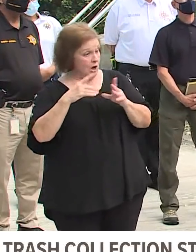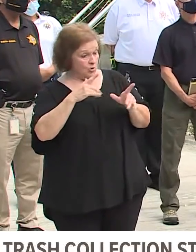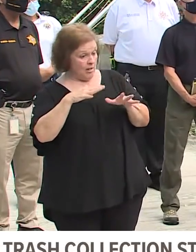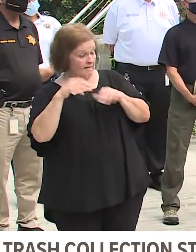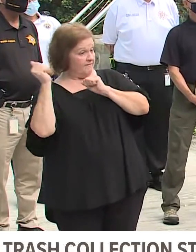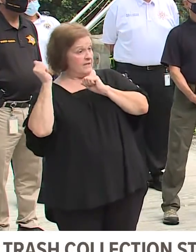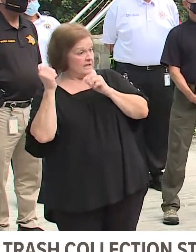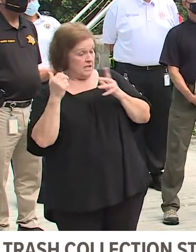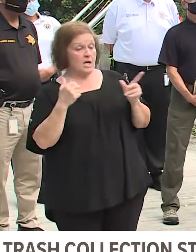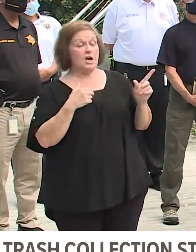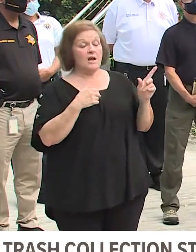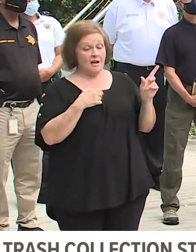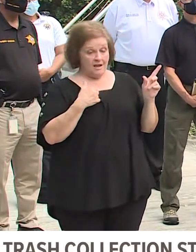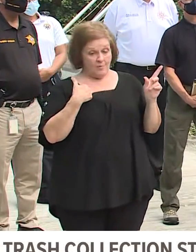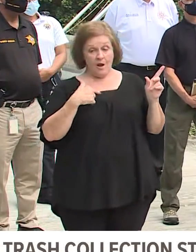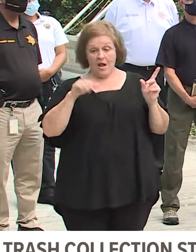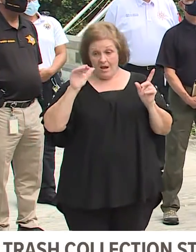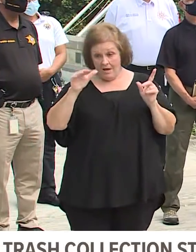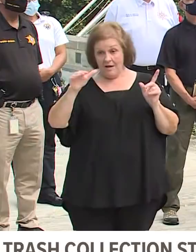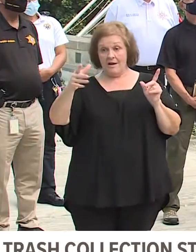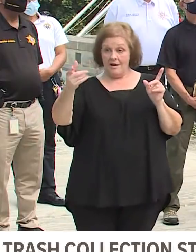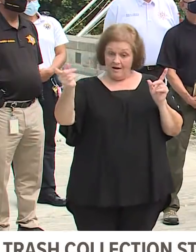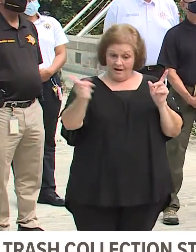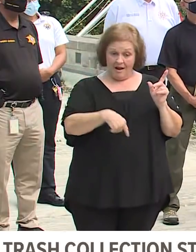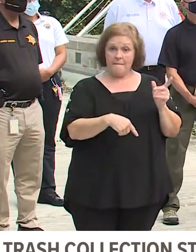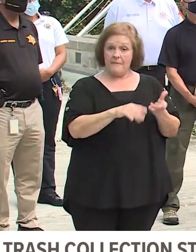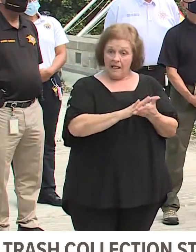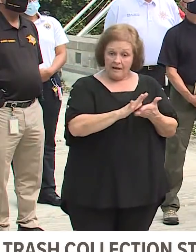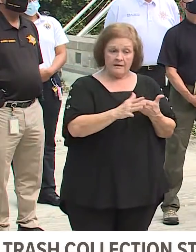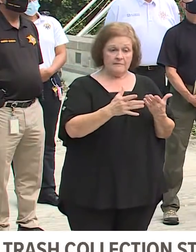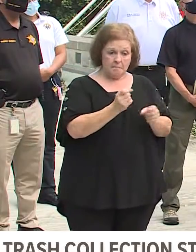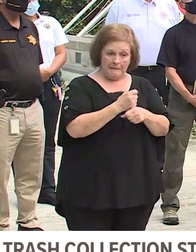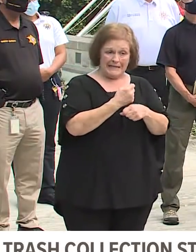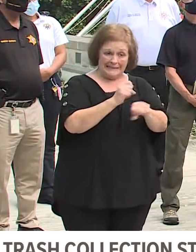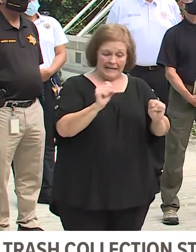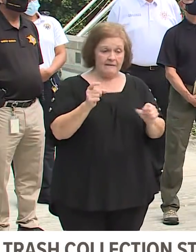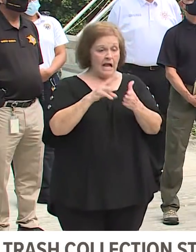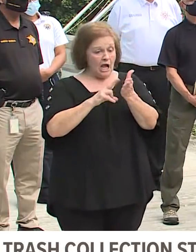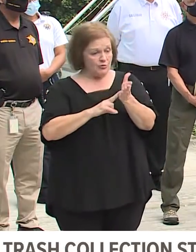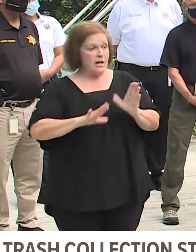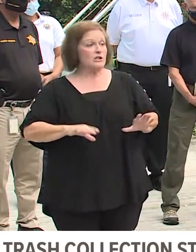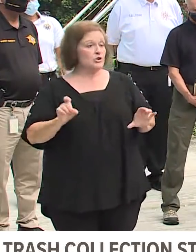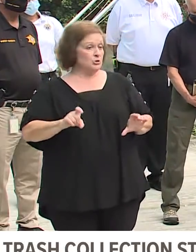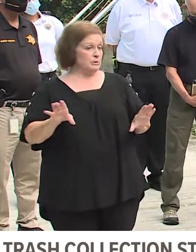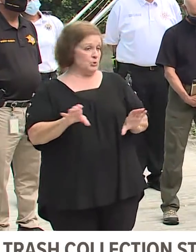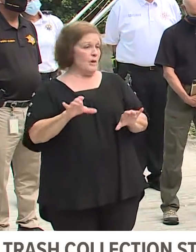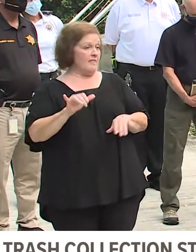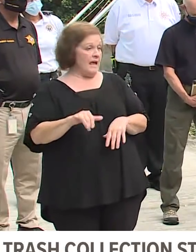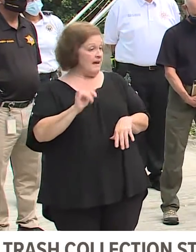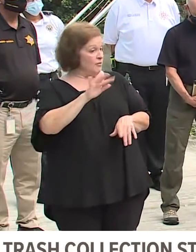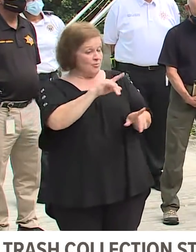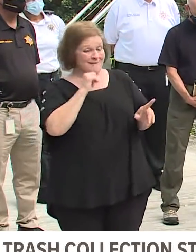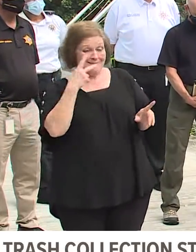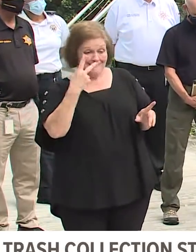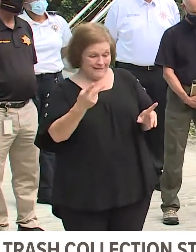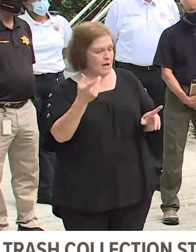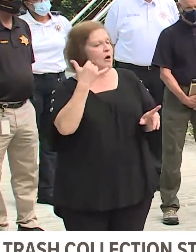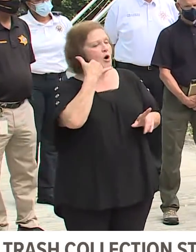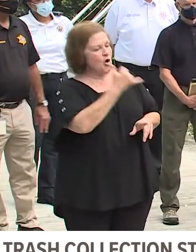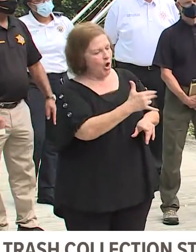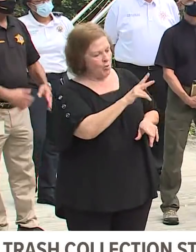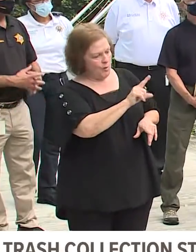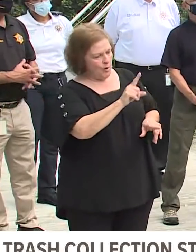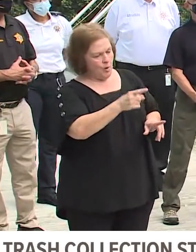of input from us saying hey come on down clean it up make it safe contractors should be doing that if you do not see that call 3-1-1